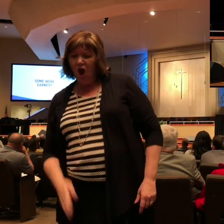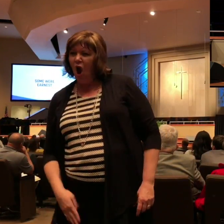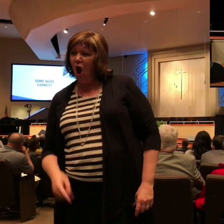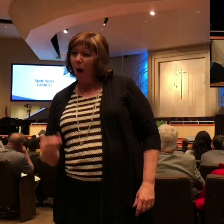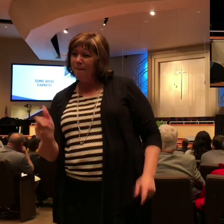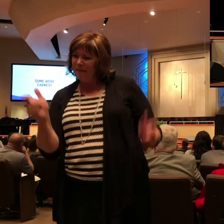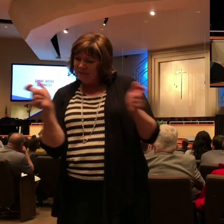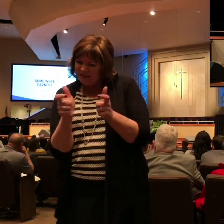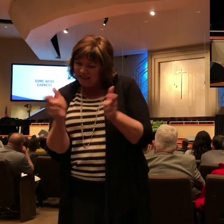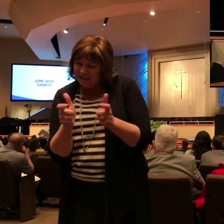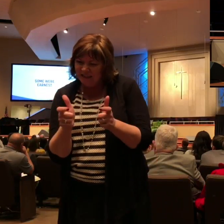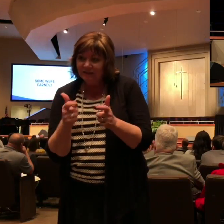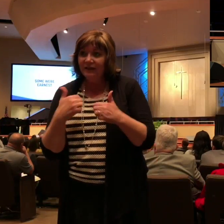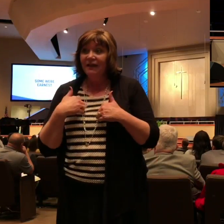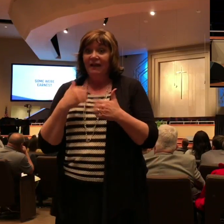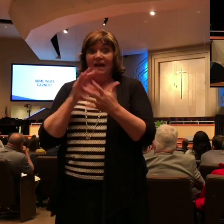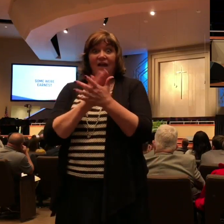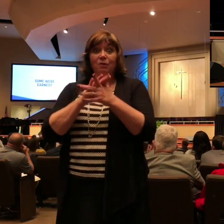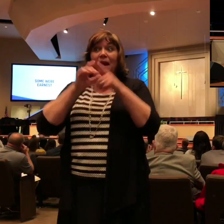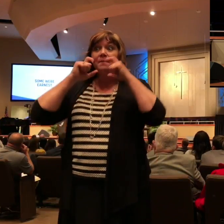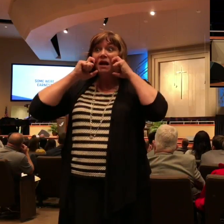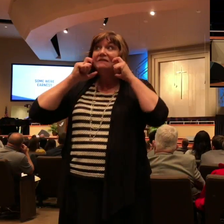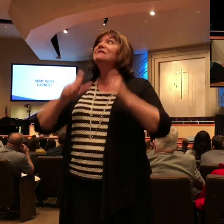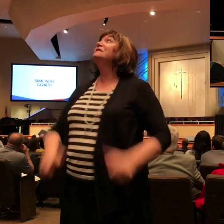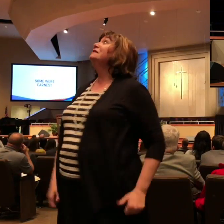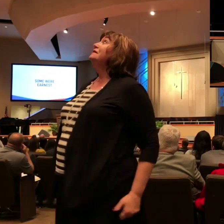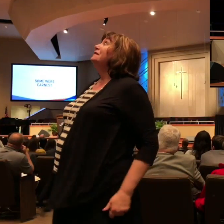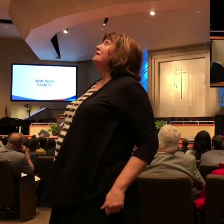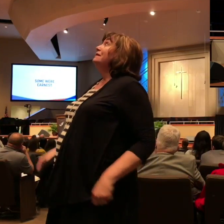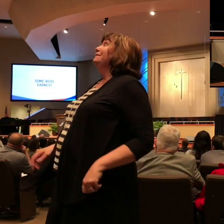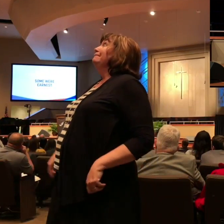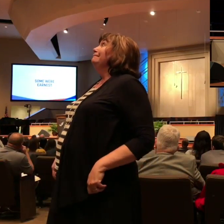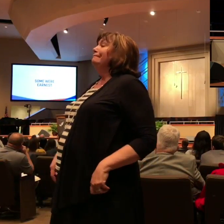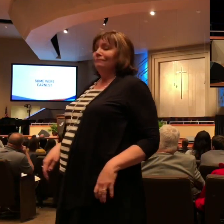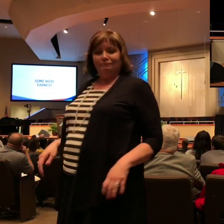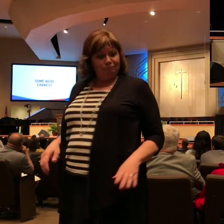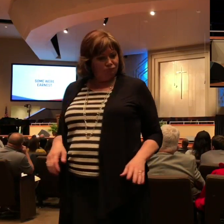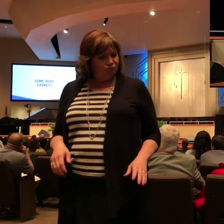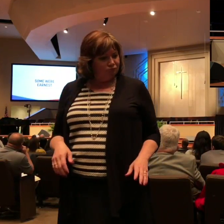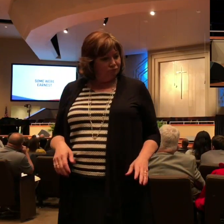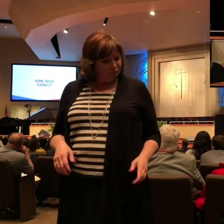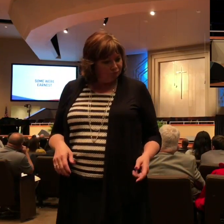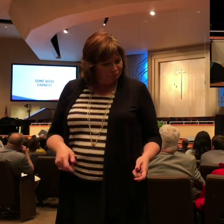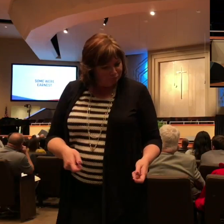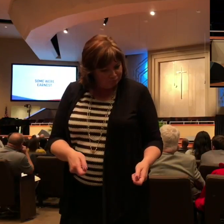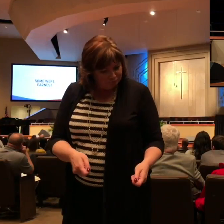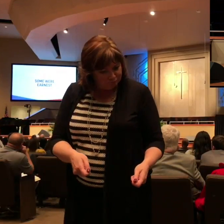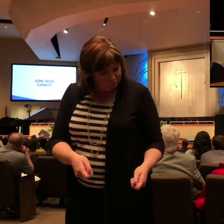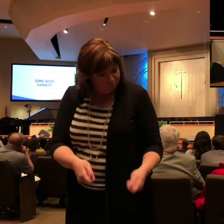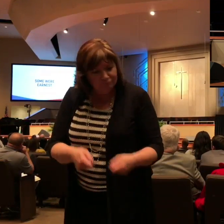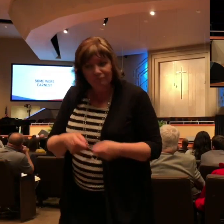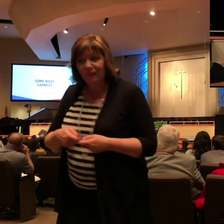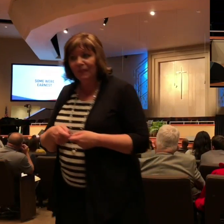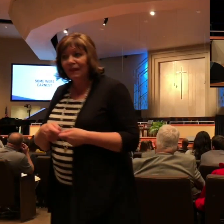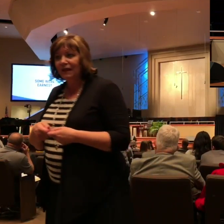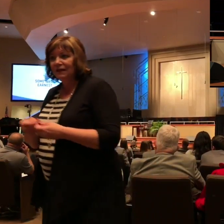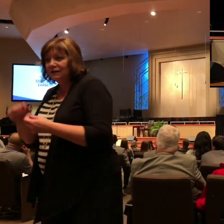And she was delighted with this unexpected delivery service. So she went to the house and found some treats and brought it out to the puppy.